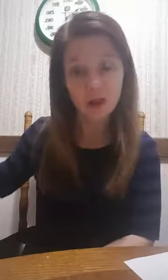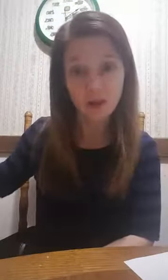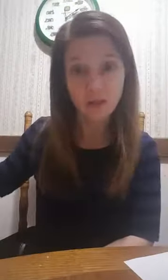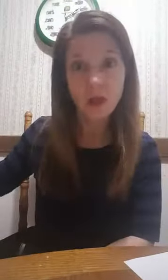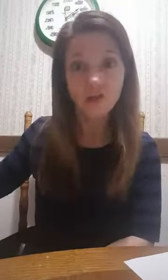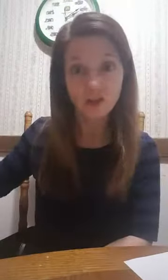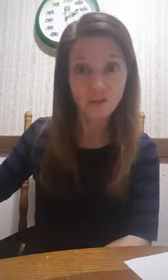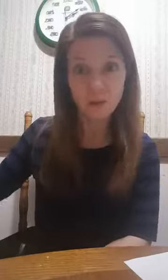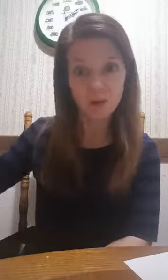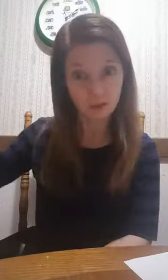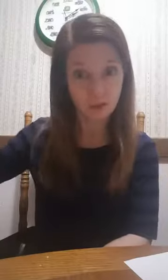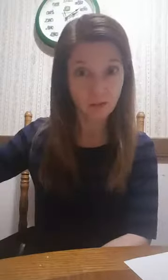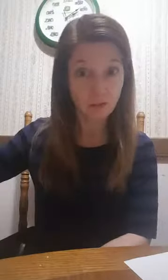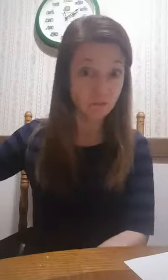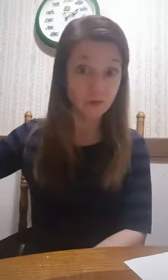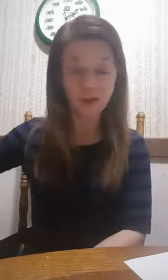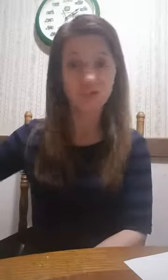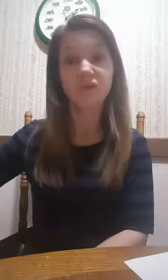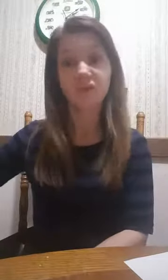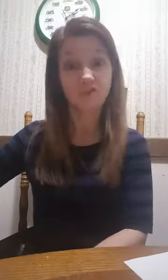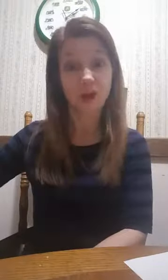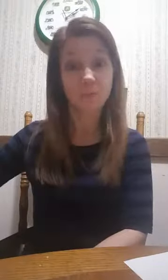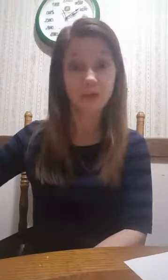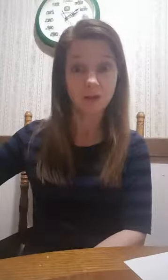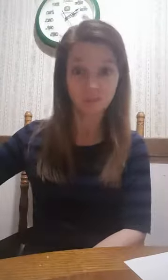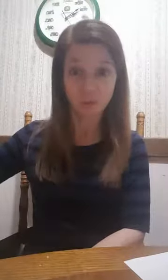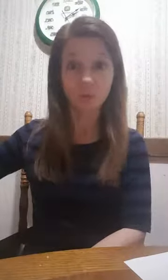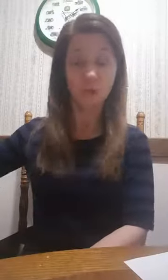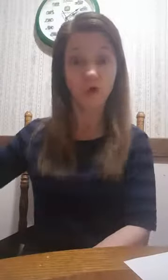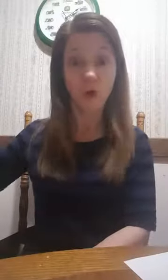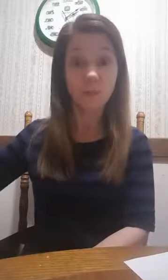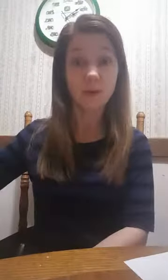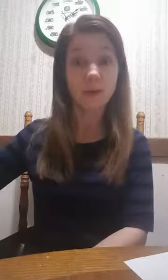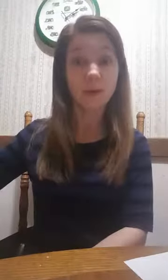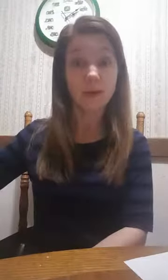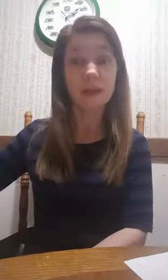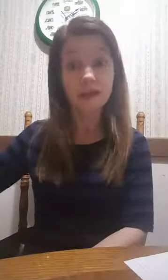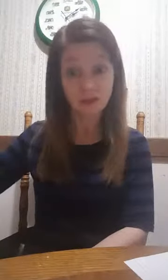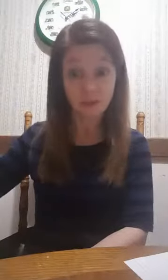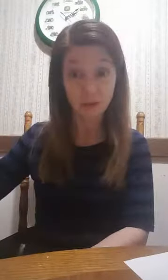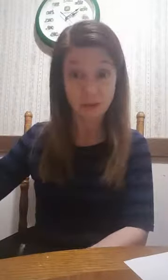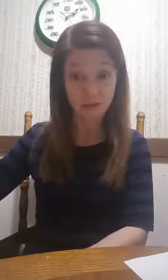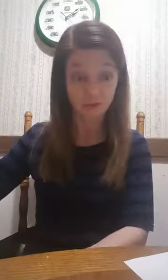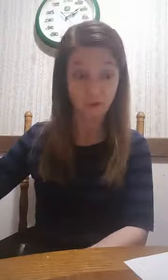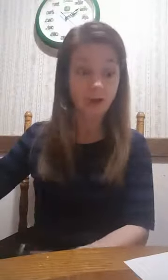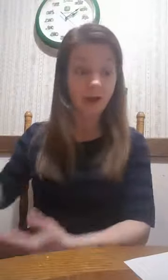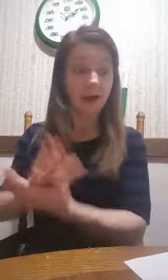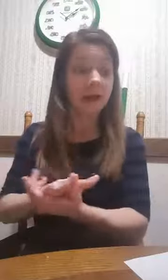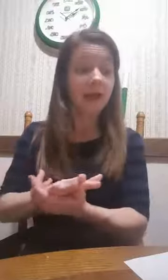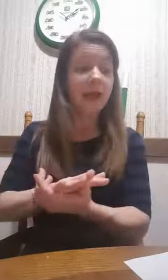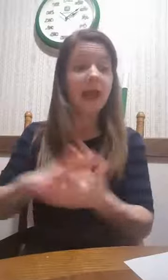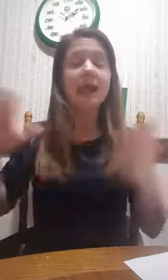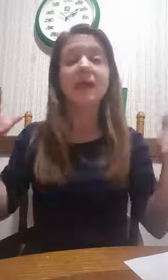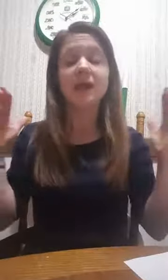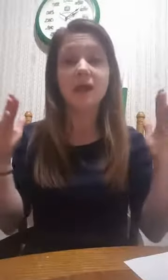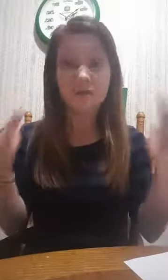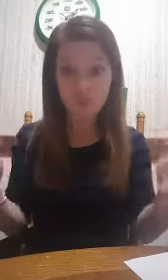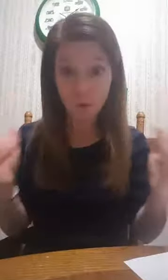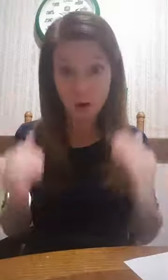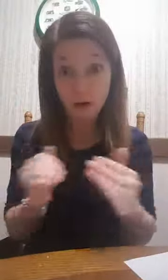does just because of the nature of his job. Because, if someone were to call him in the middle of night, he needs to be able to answer. All right. And, if you are